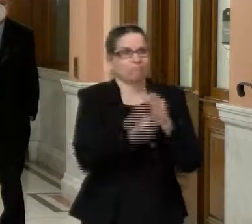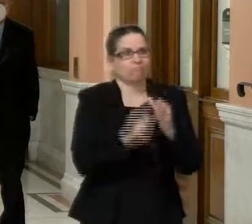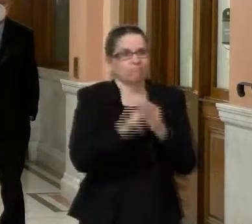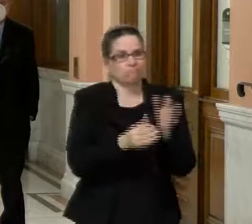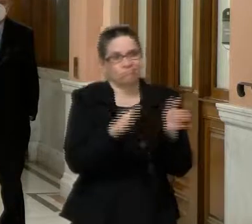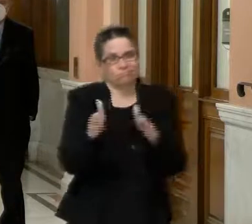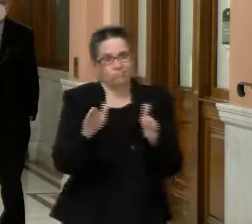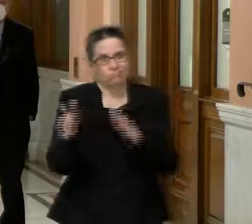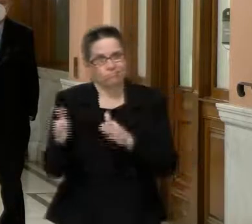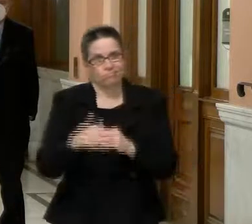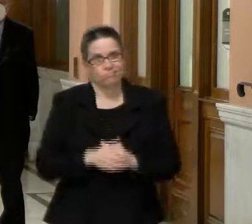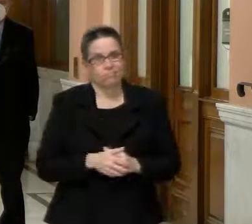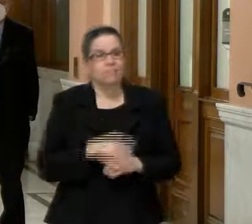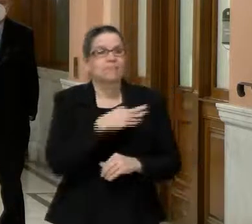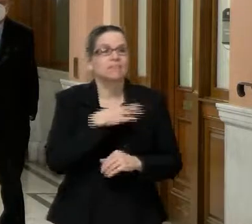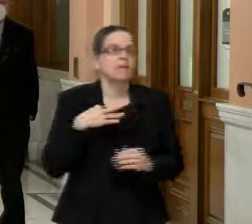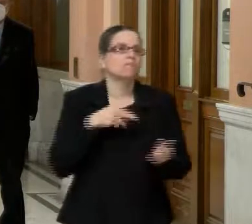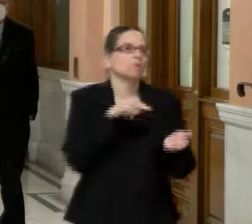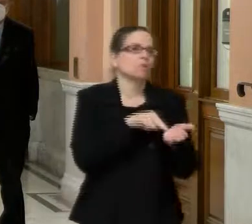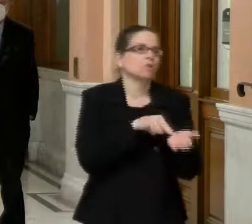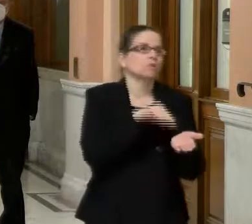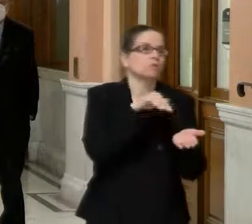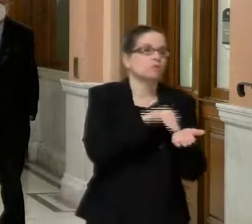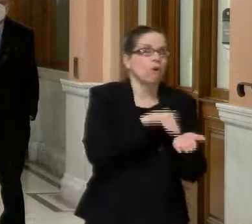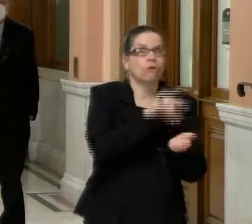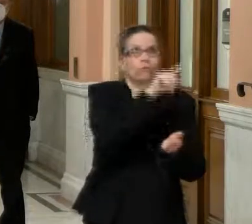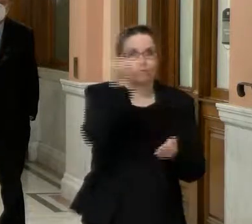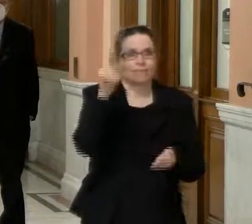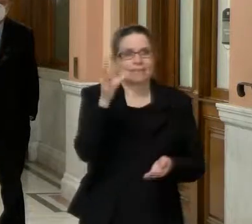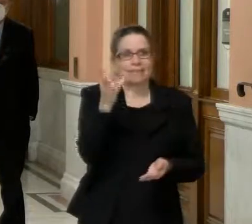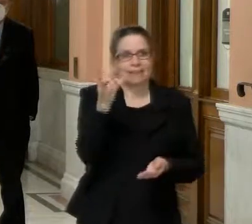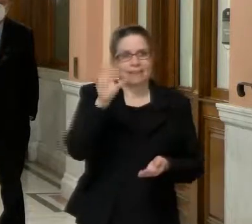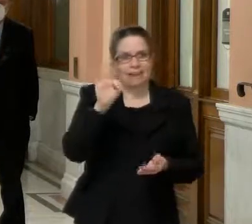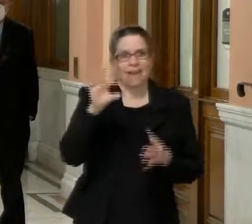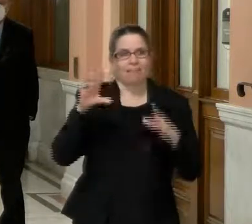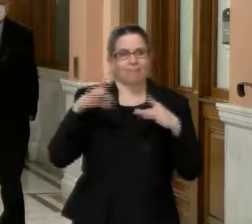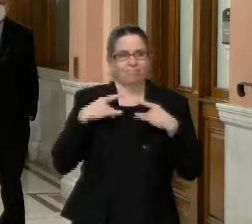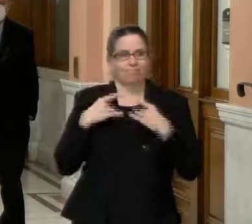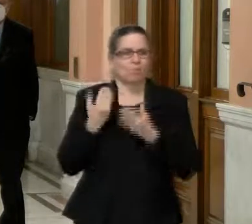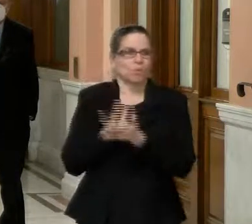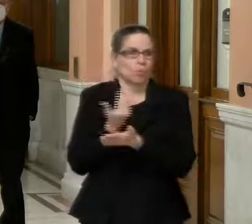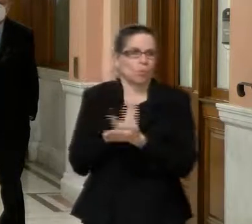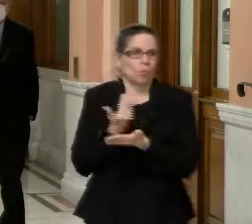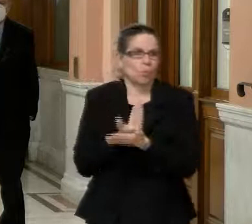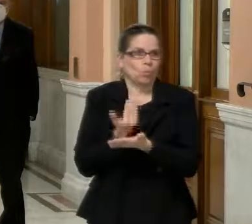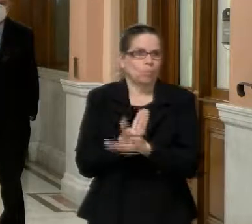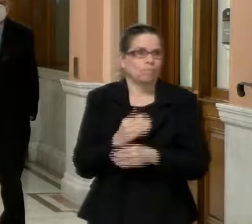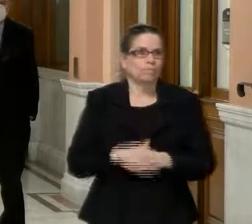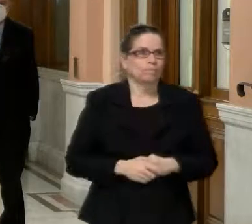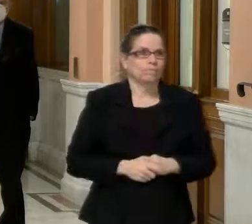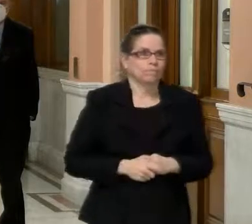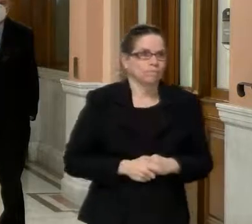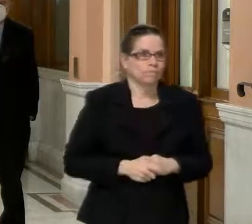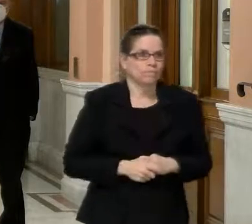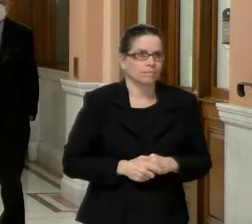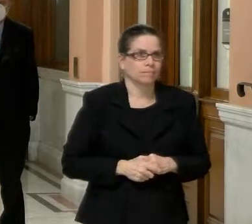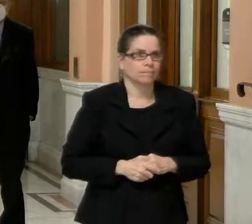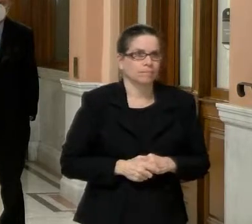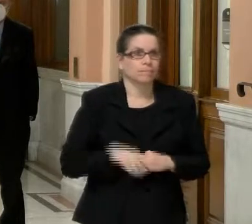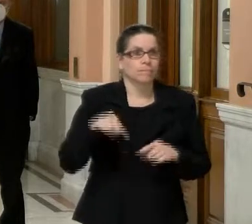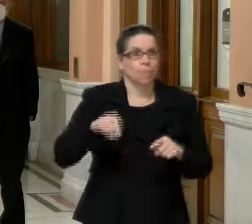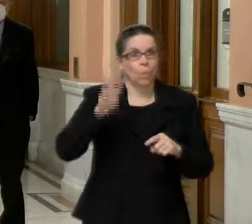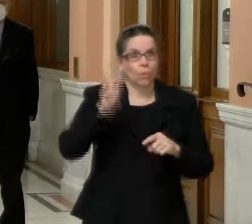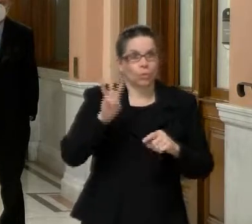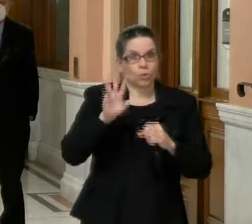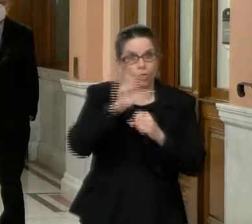and then 69 health employees, uh, testing positive, uh, over the last week. Worcester specific deaths,